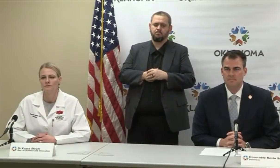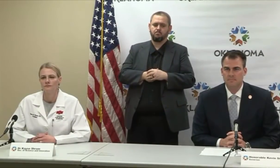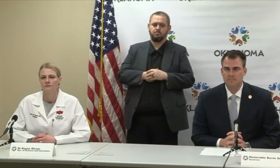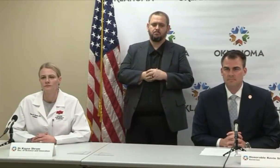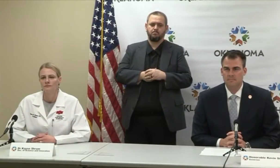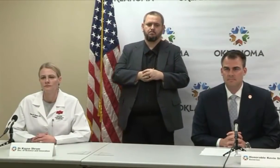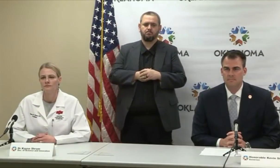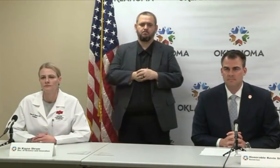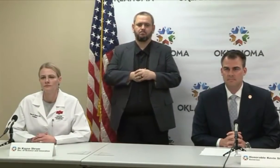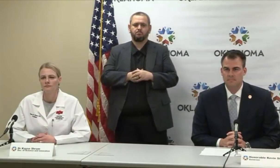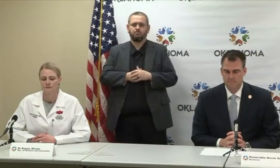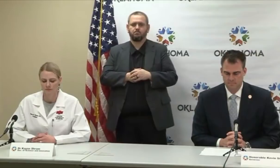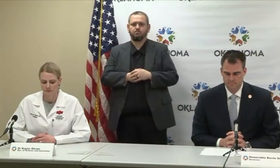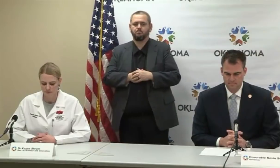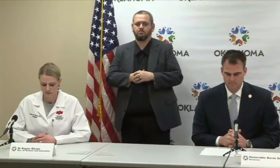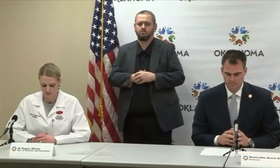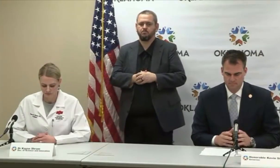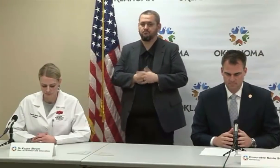Okay, we'll go to Paul Monies.